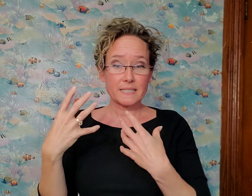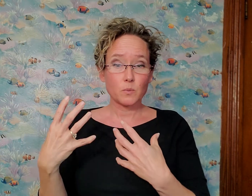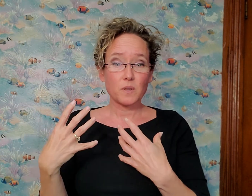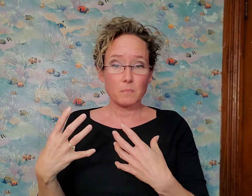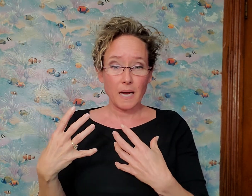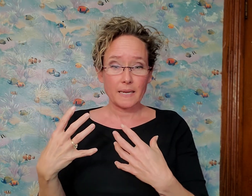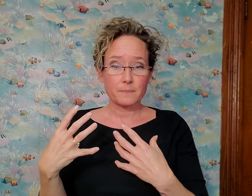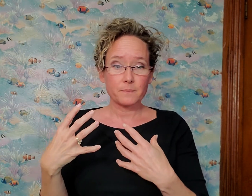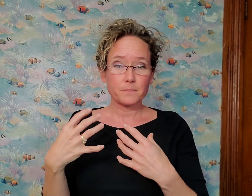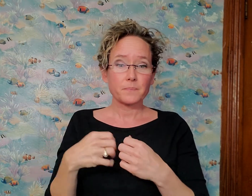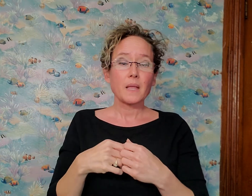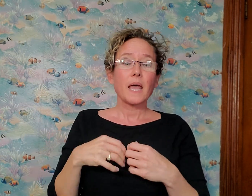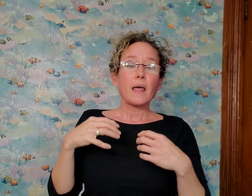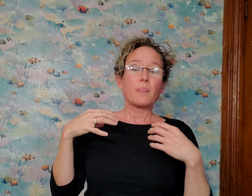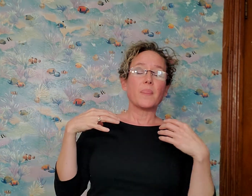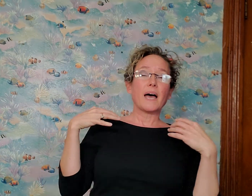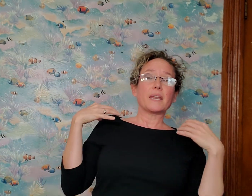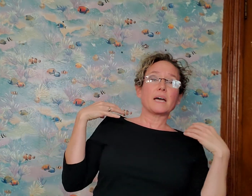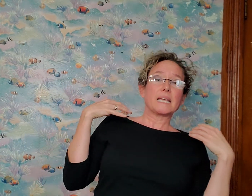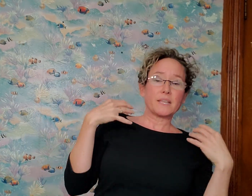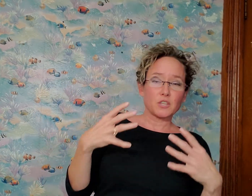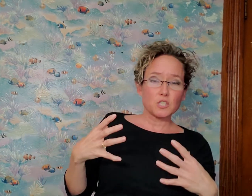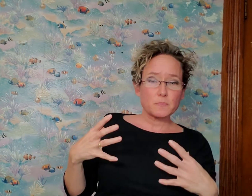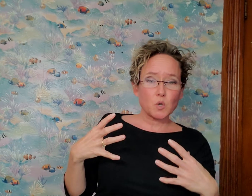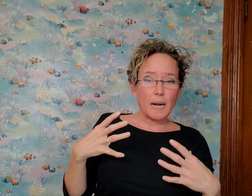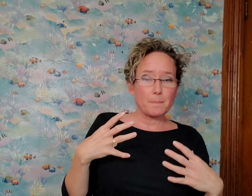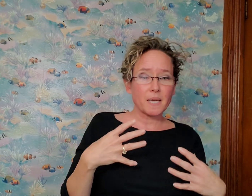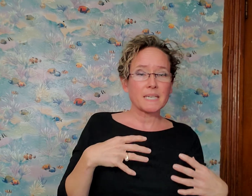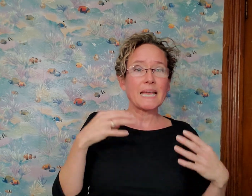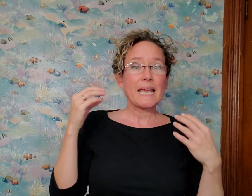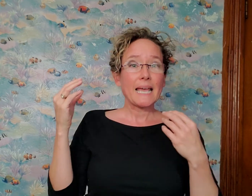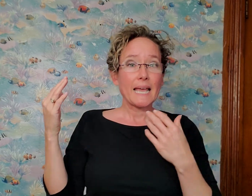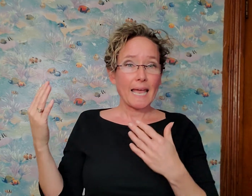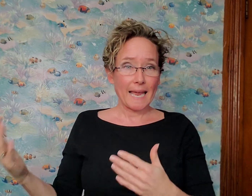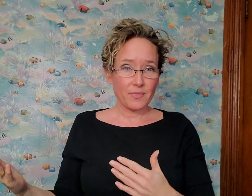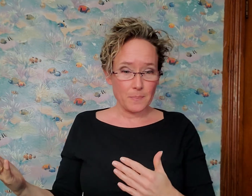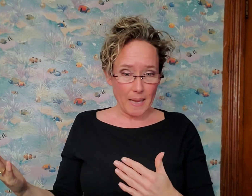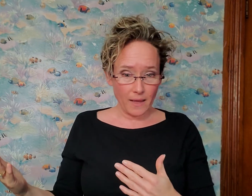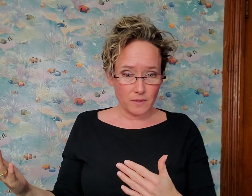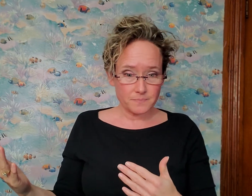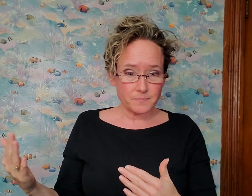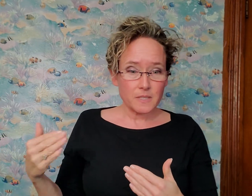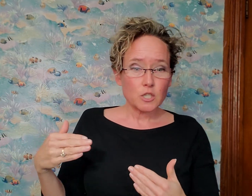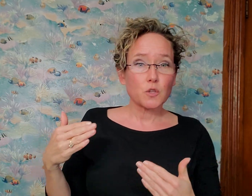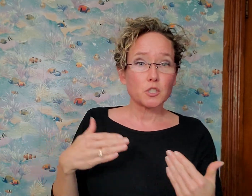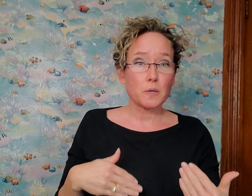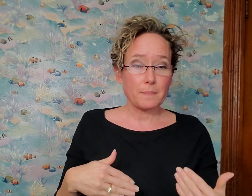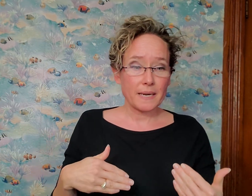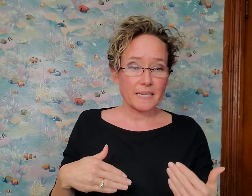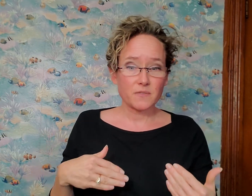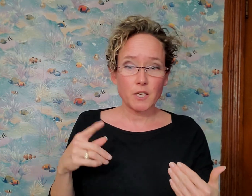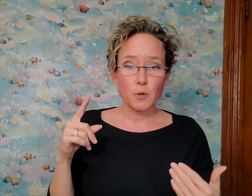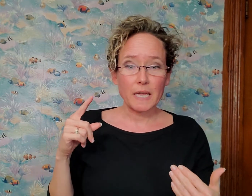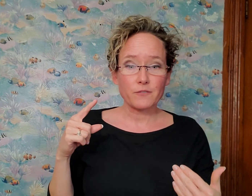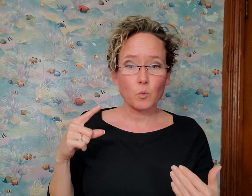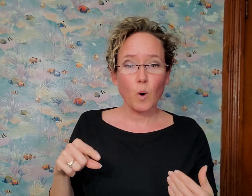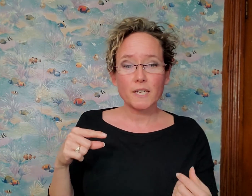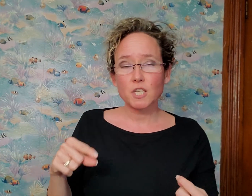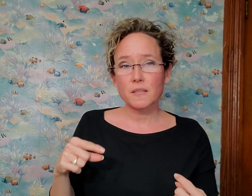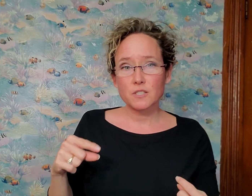did with mine? Then hit the subscribe button and the bell so that you get my next video. If you're watching this